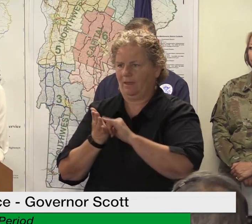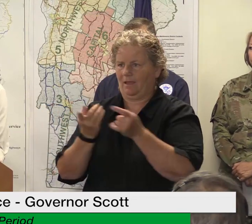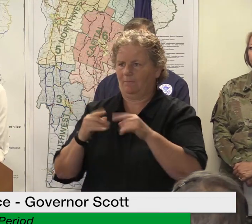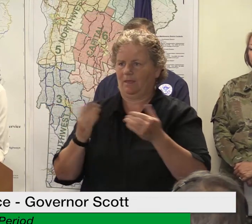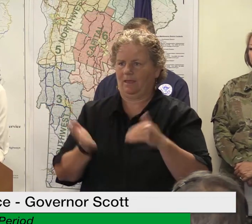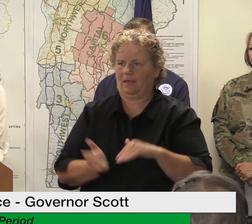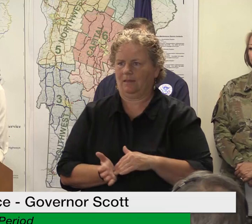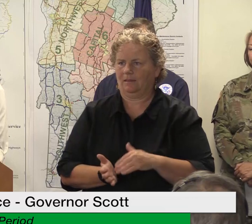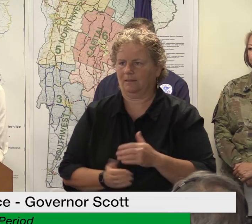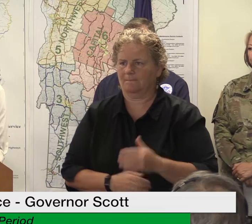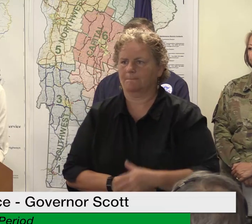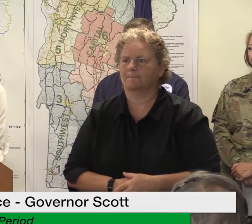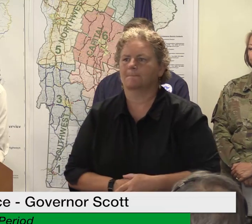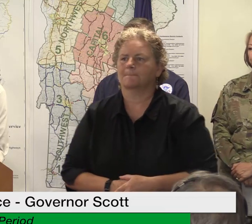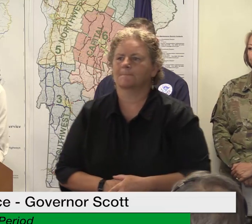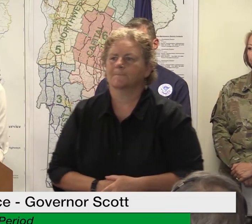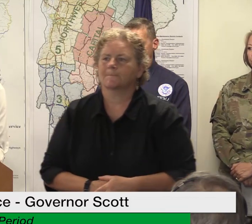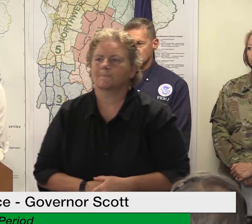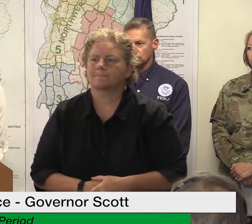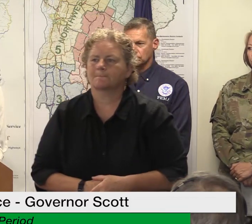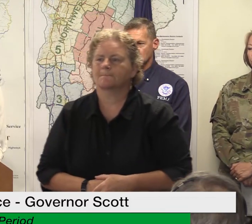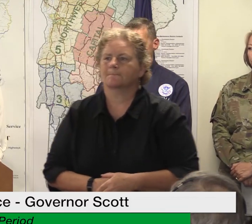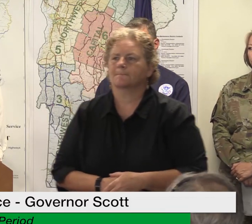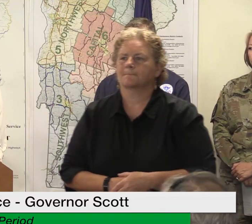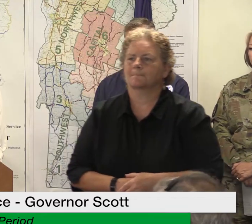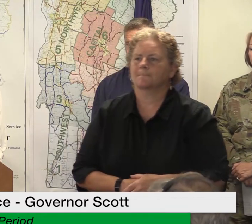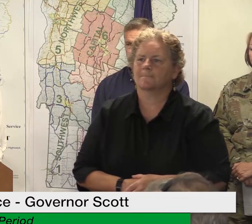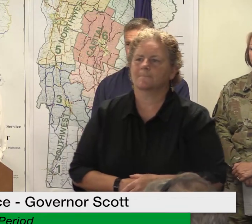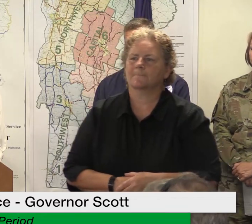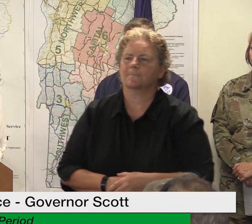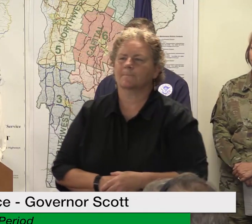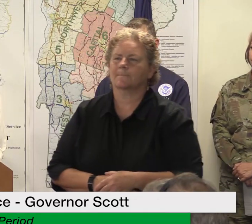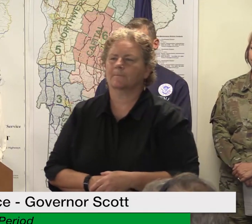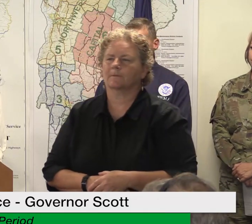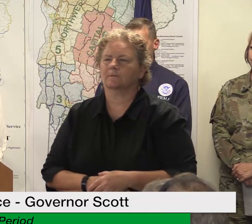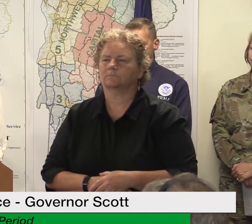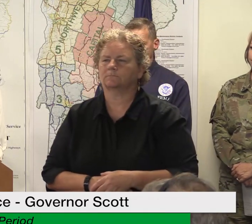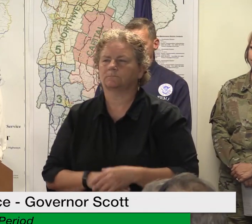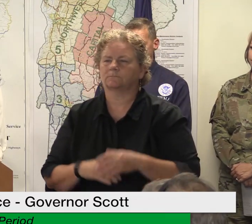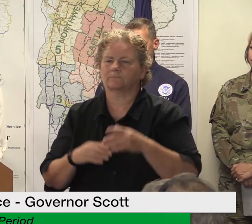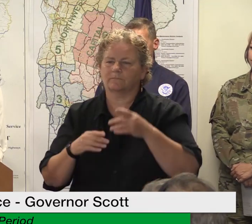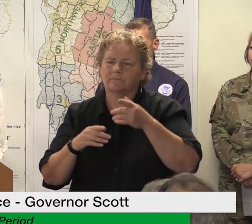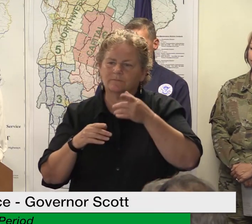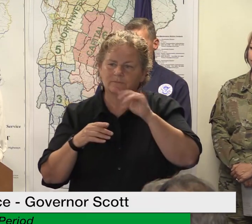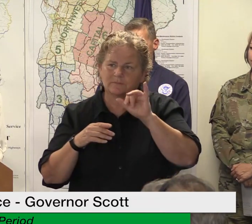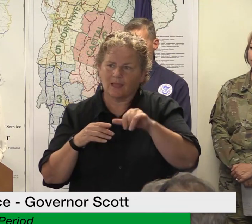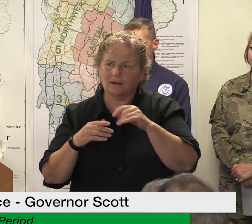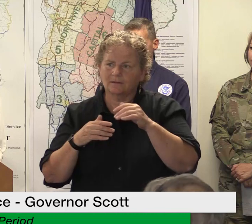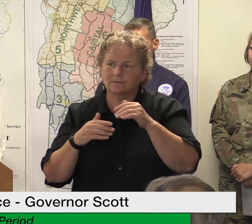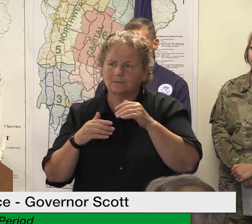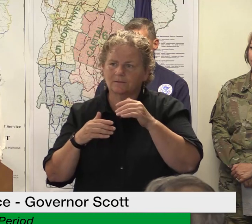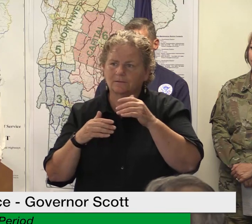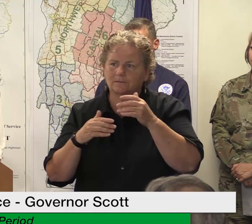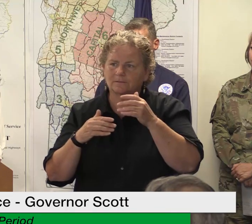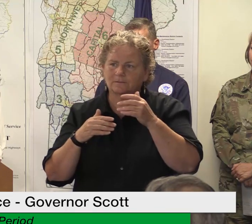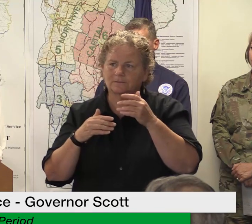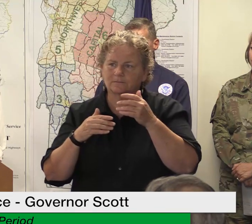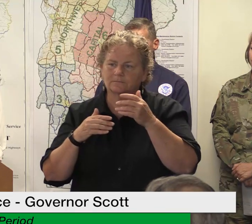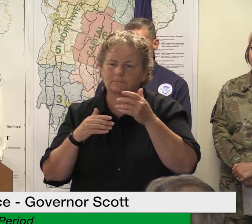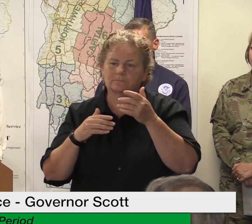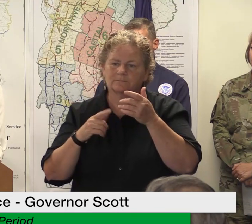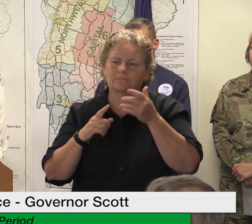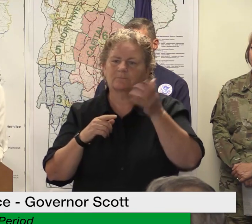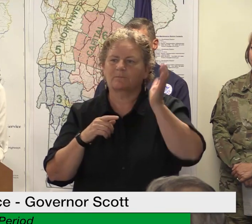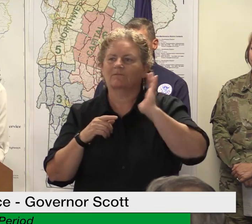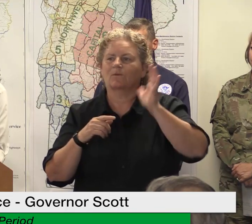building in a multi-story uh building are much different than they used to be um when you're